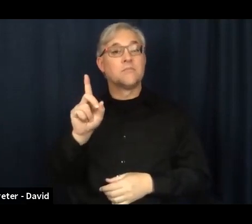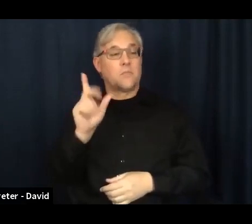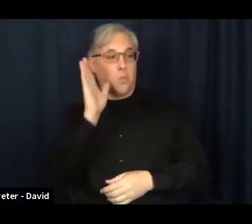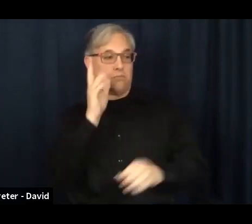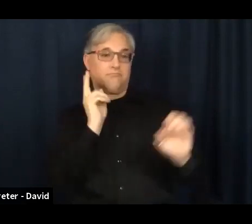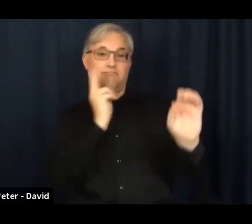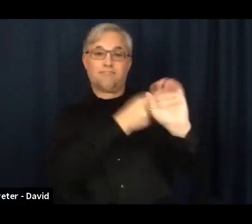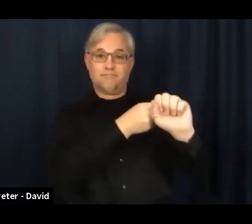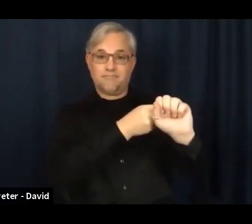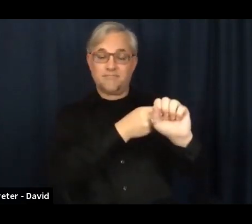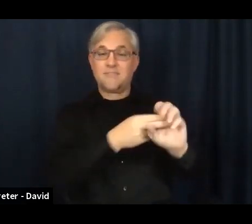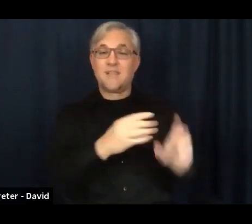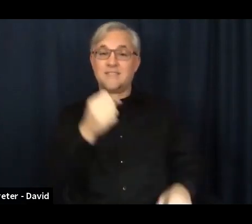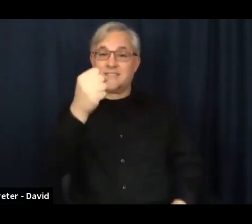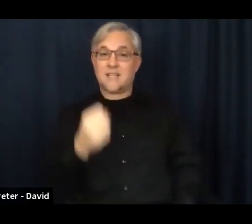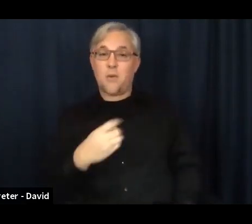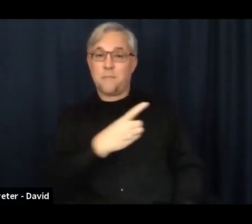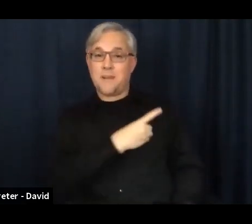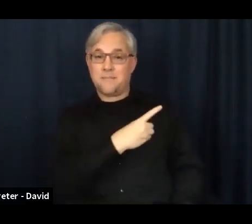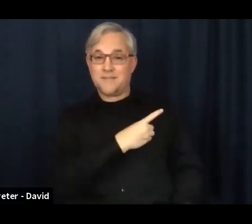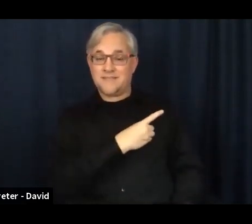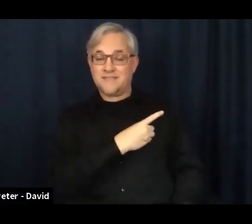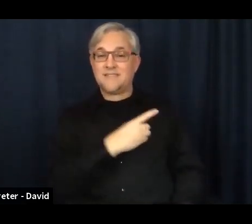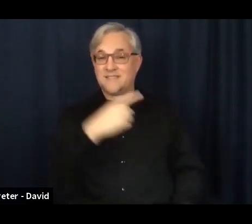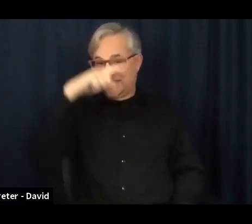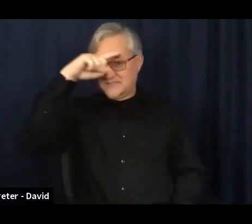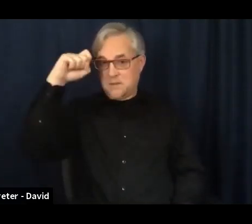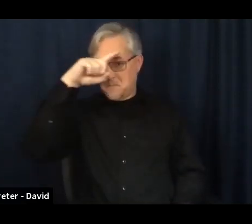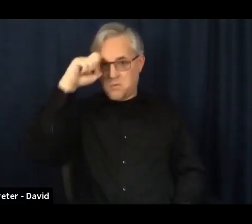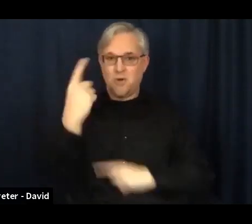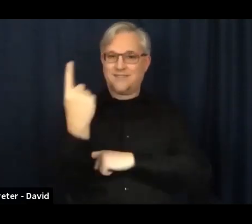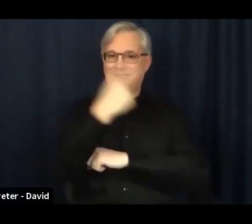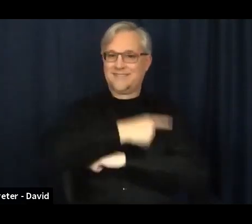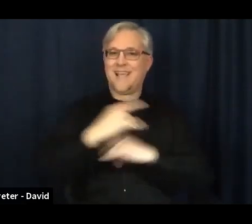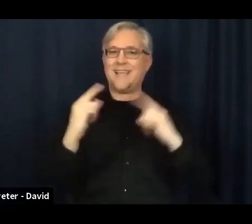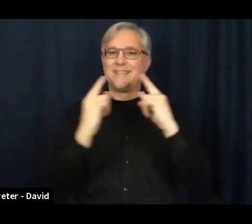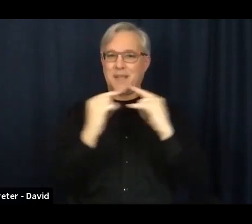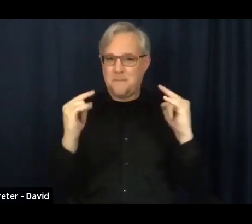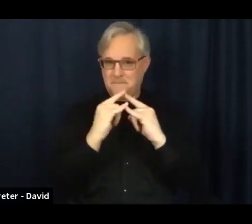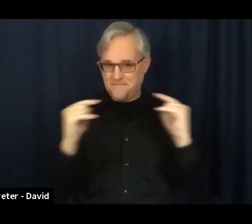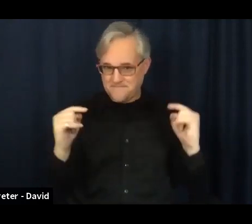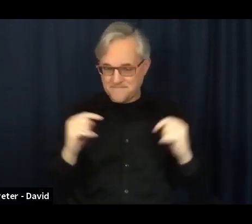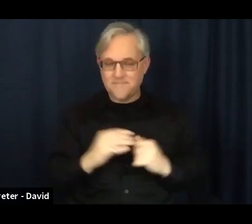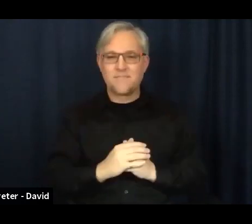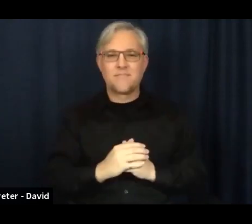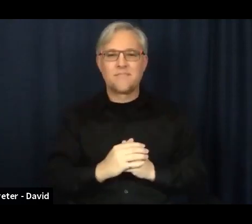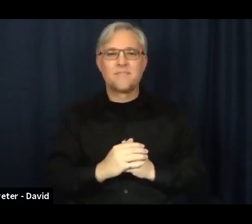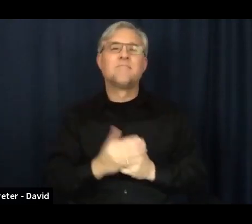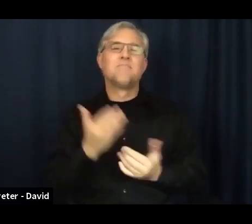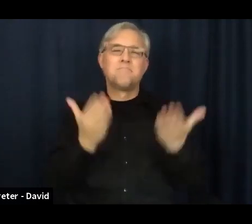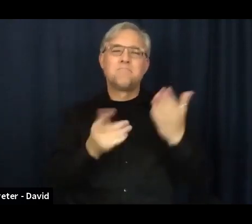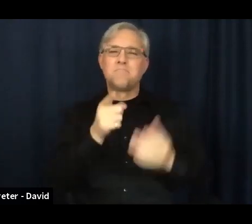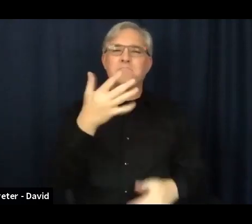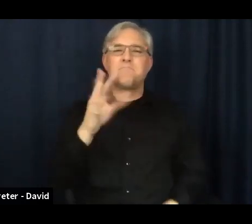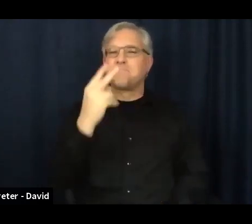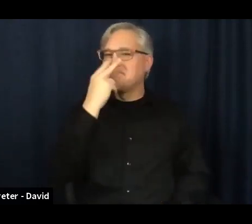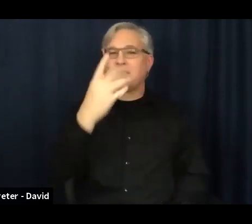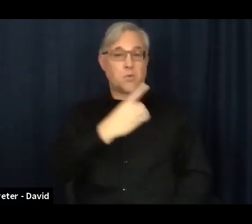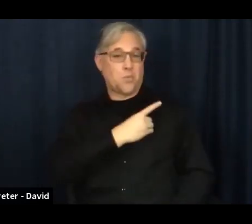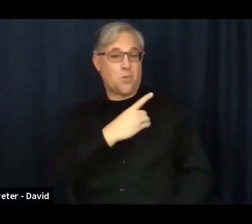day camp. So you probably have seen Dorothy talking about this day camp that she's joined